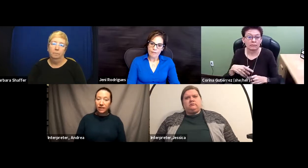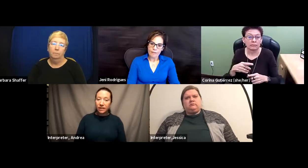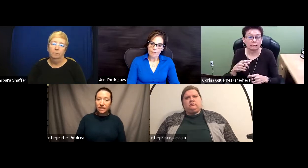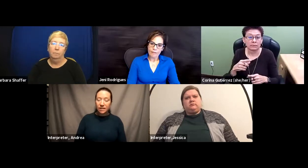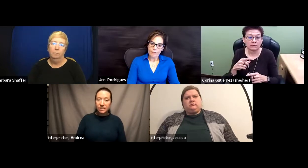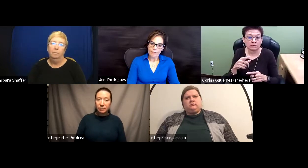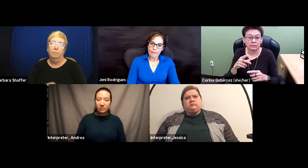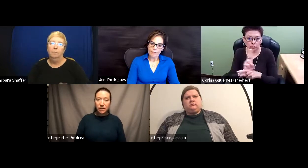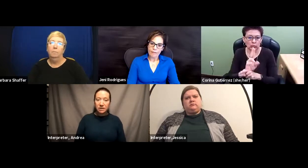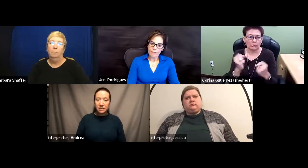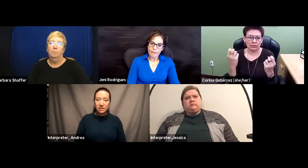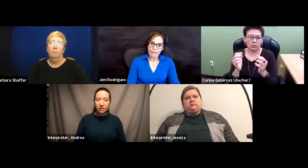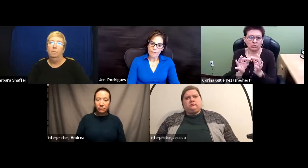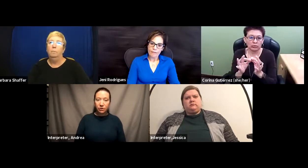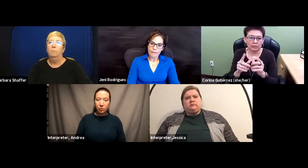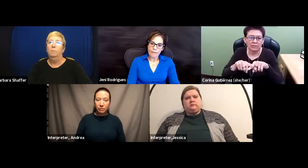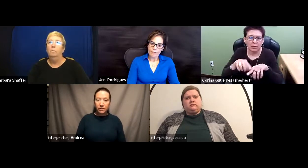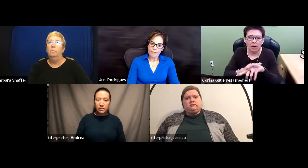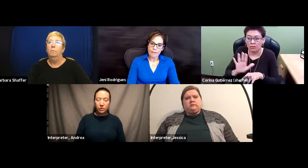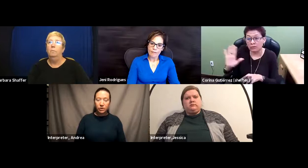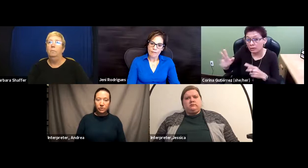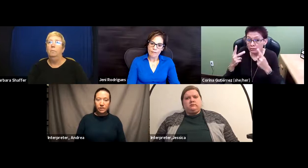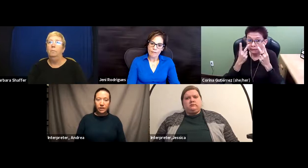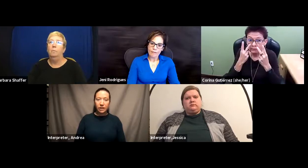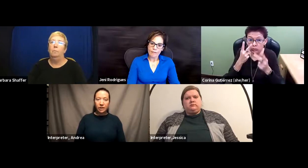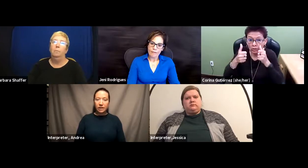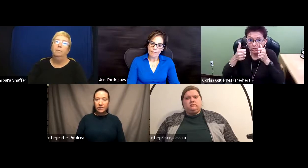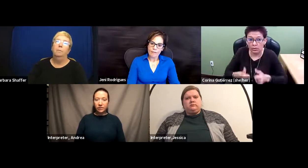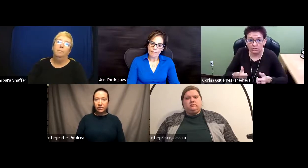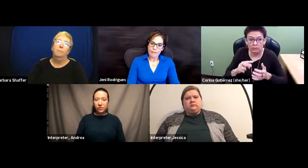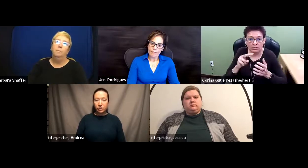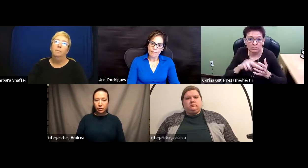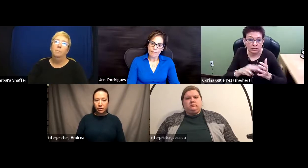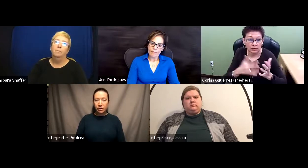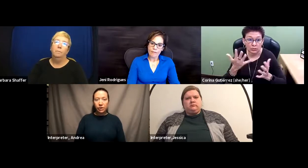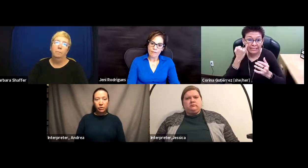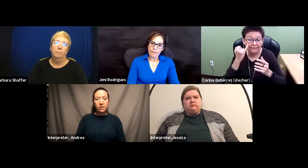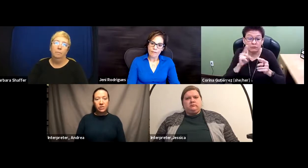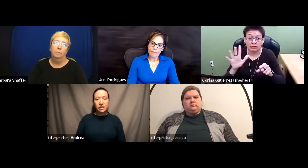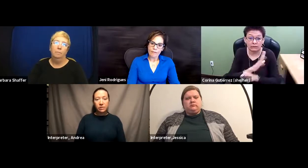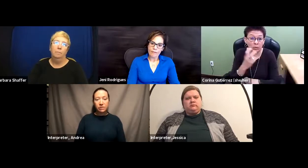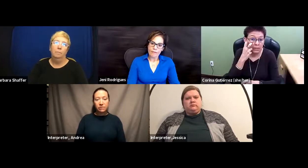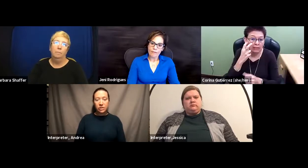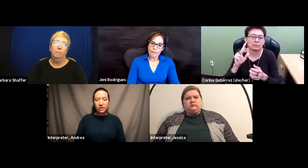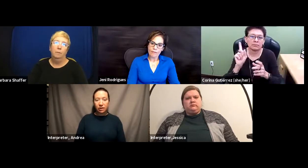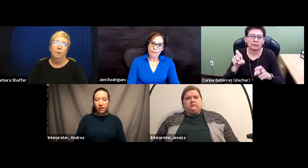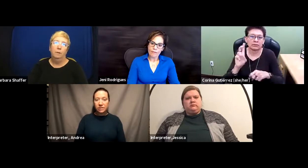extends the amount of time necessary for an appointment when you're using an ASL English interpreter. When you're dealing with vision loss,